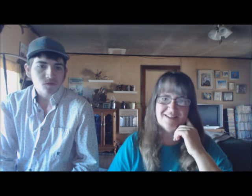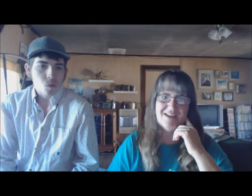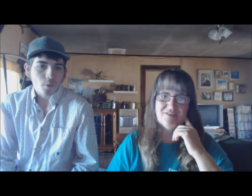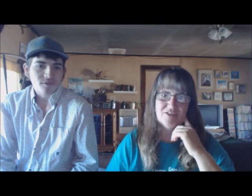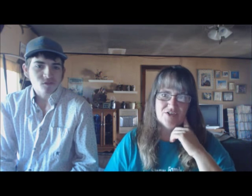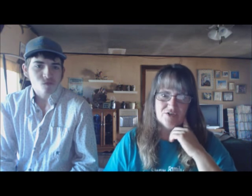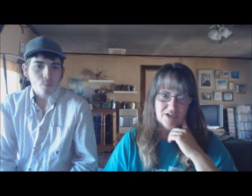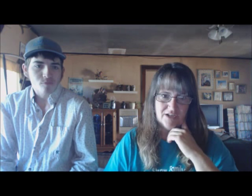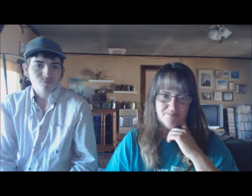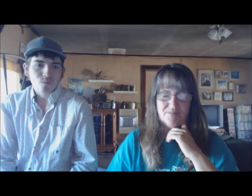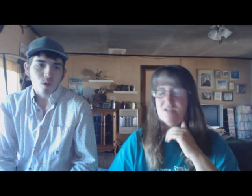it's not a concern to him.